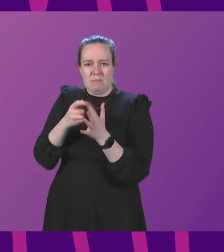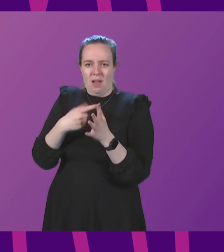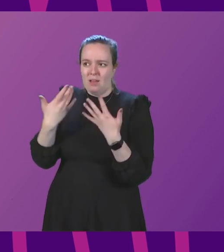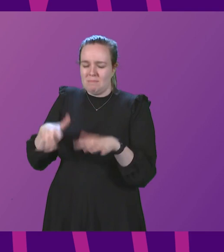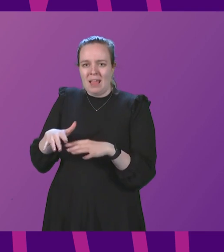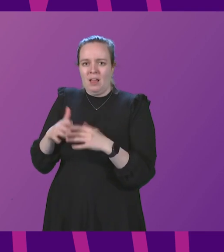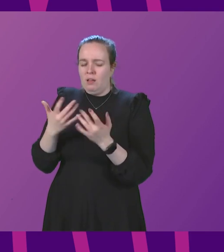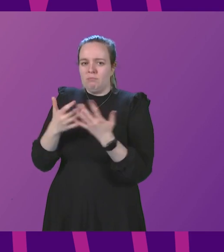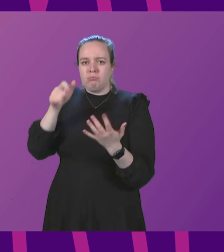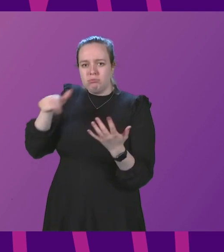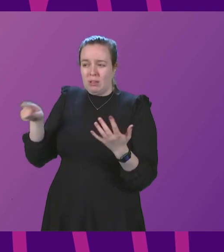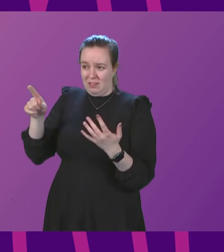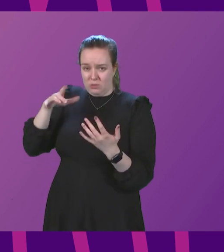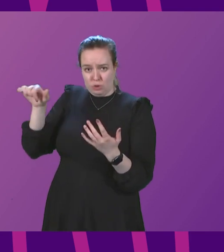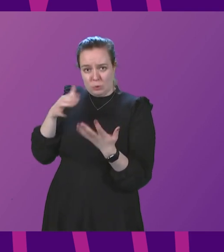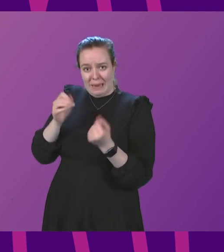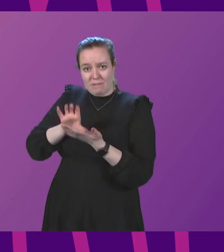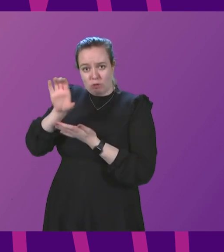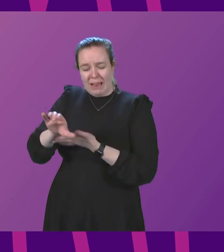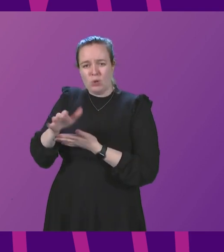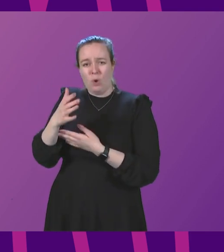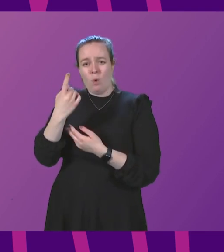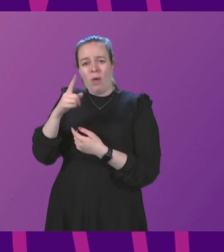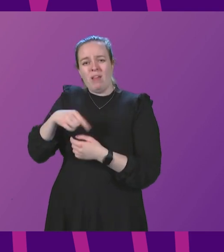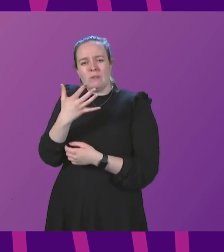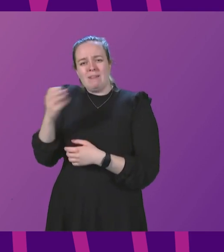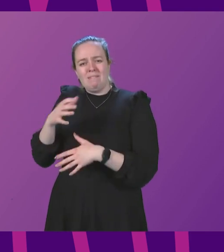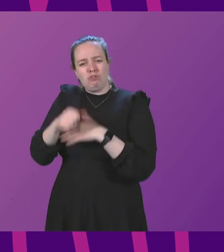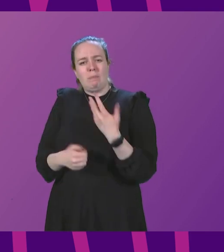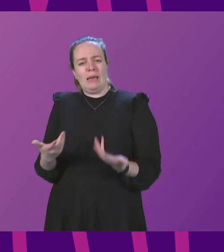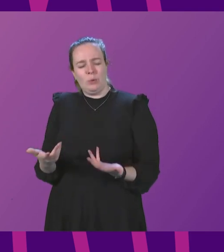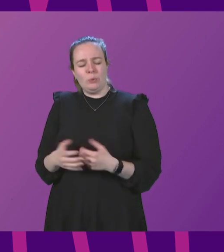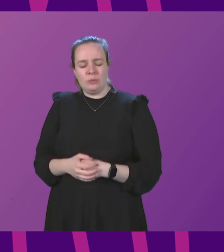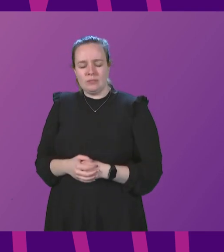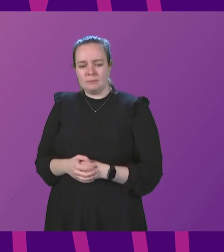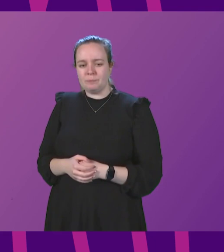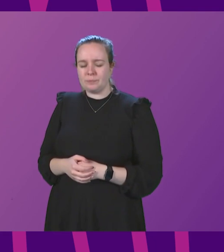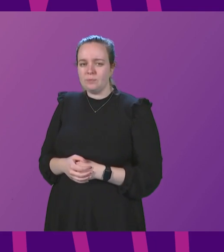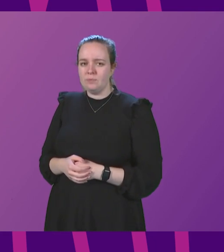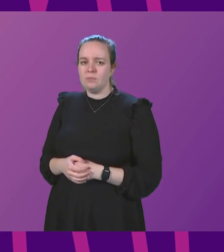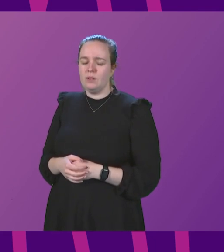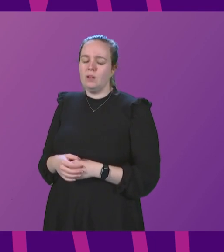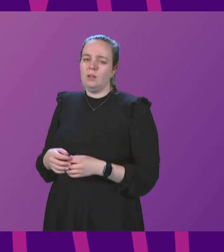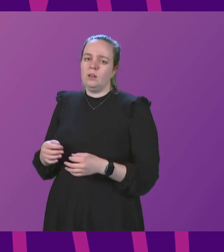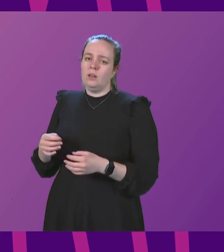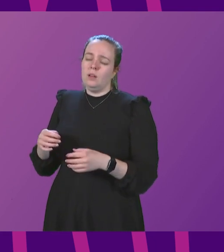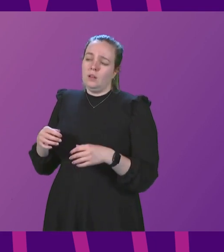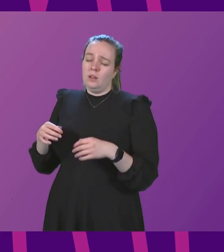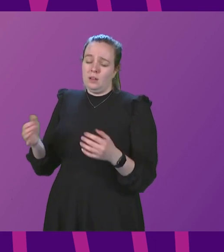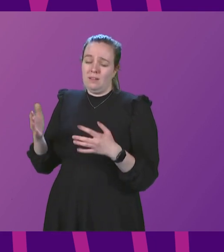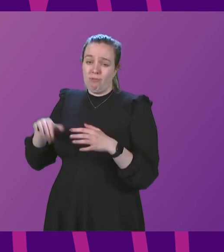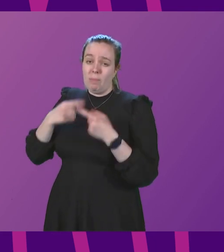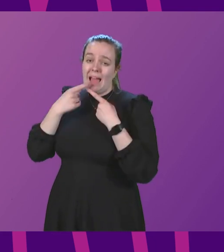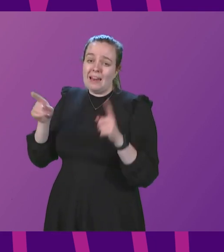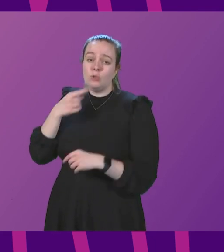across Scotland qualifies for a grant of only £1500 First minister what we've done is as a result of the announcement